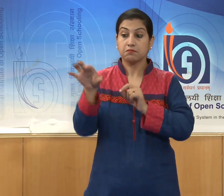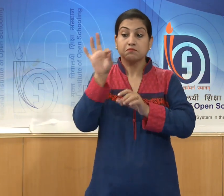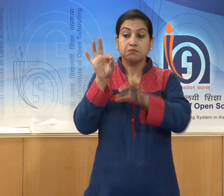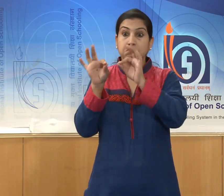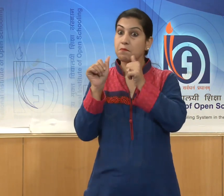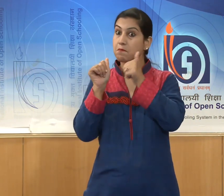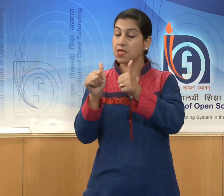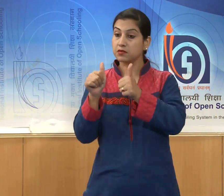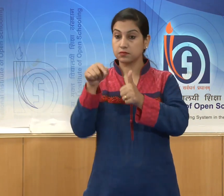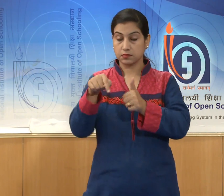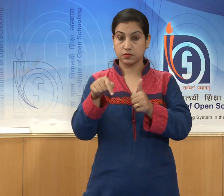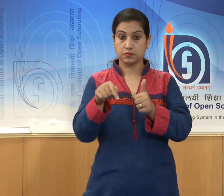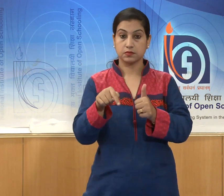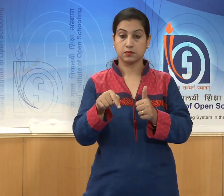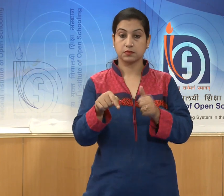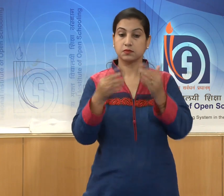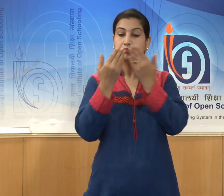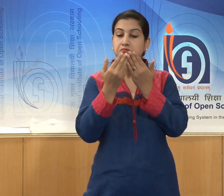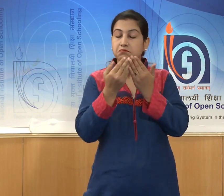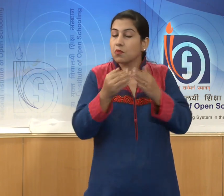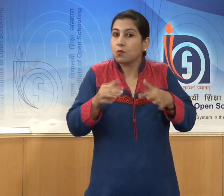of this study.